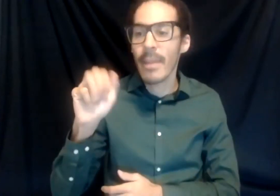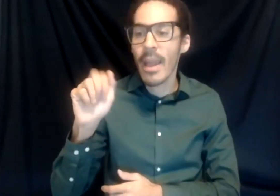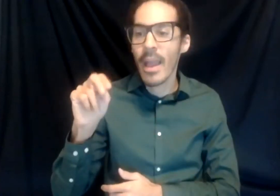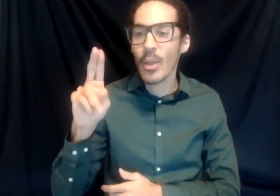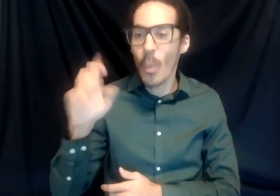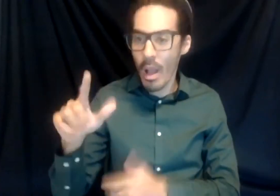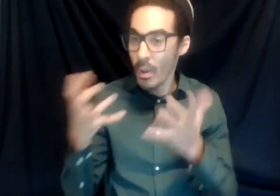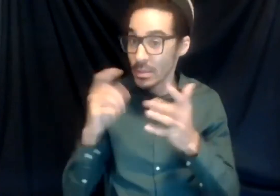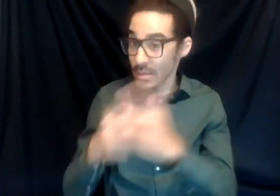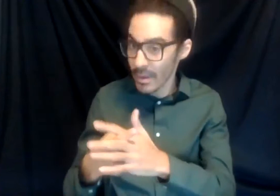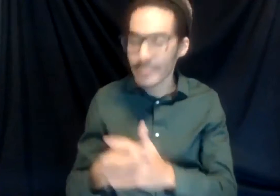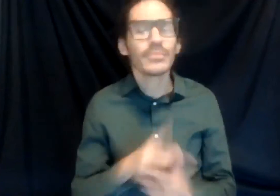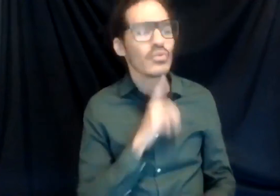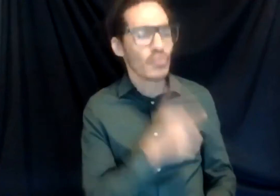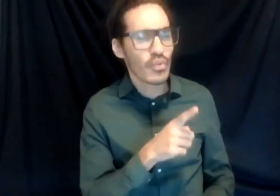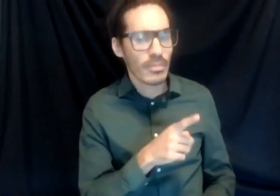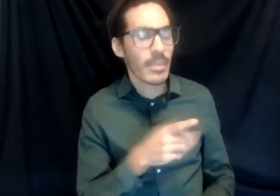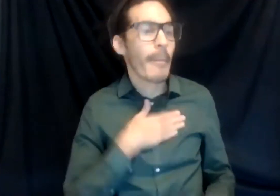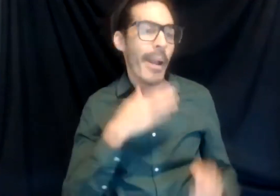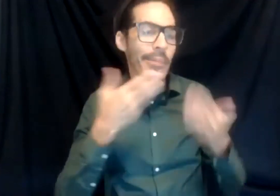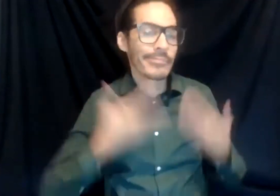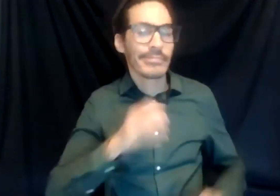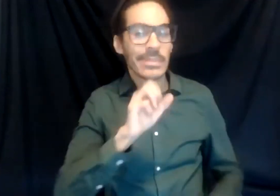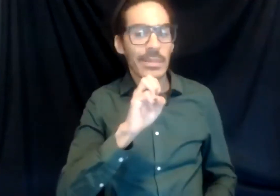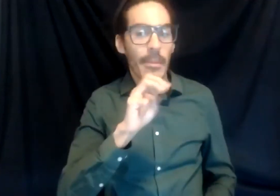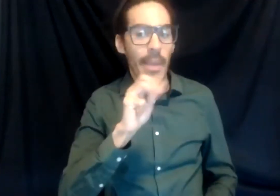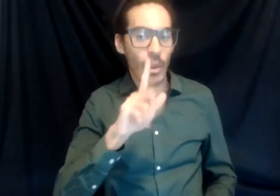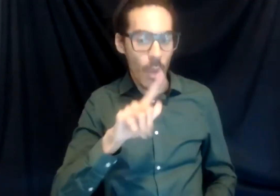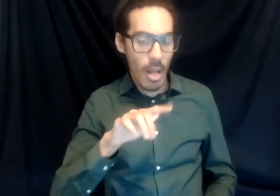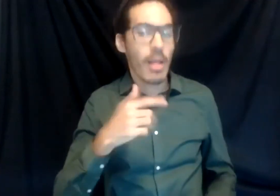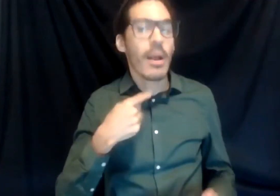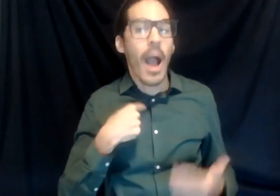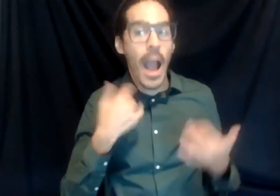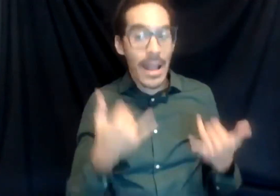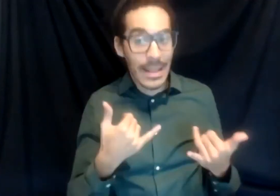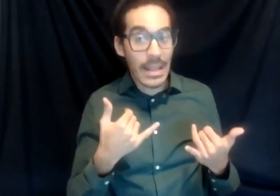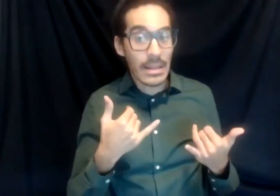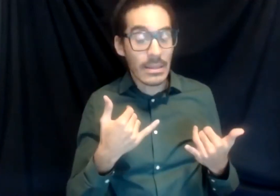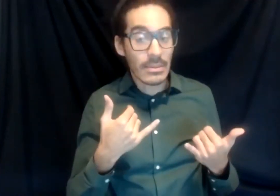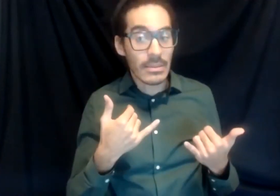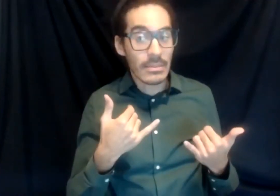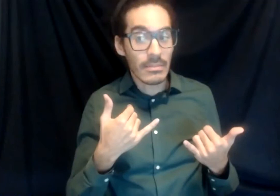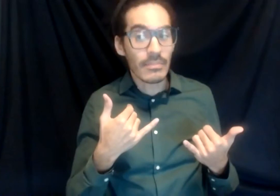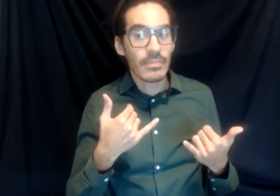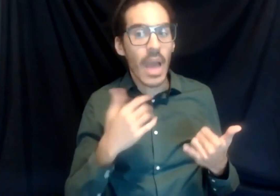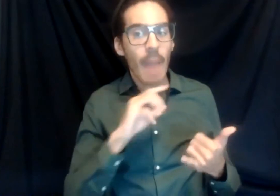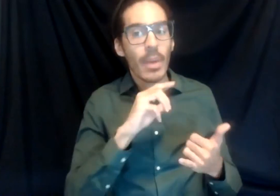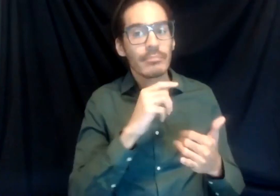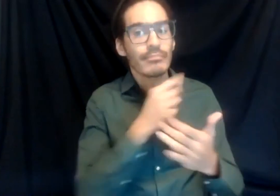Sure. My name is Emmanuel. Currently, actually, I actually, I'm a graduate student, RIT in computer